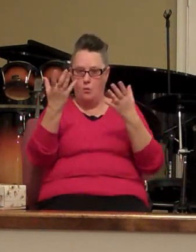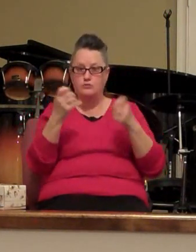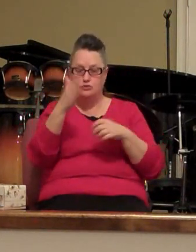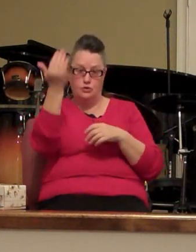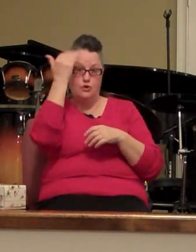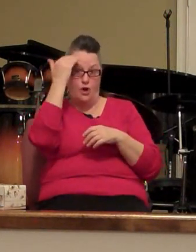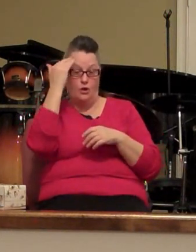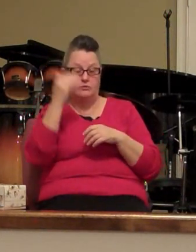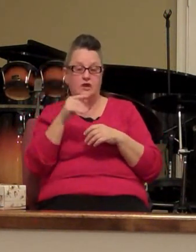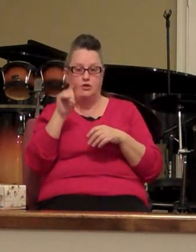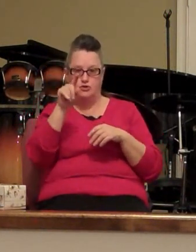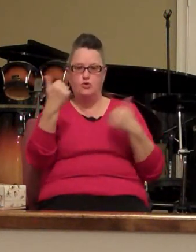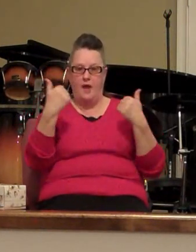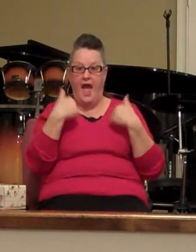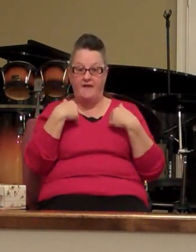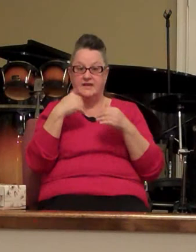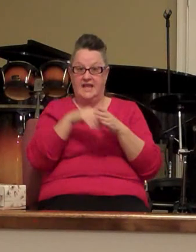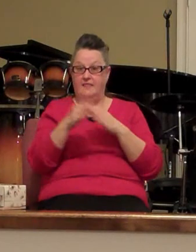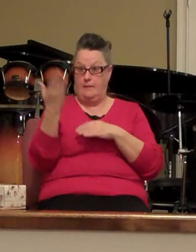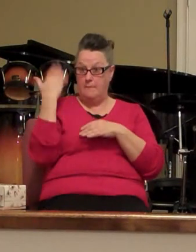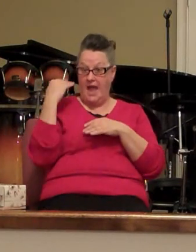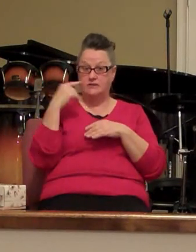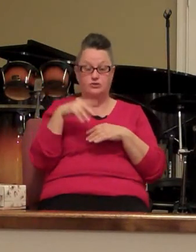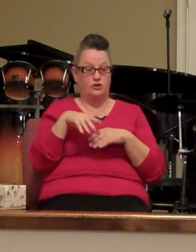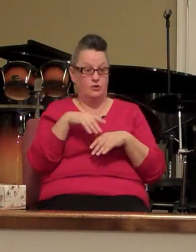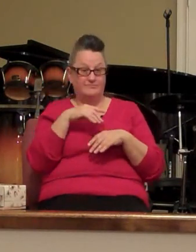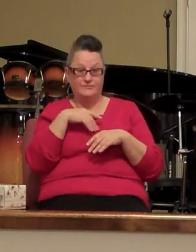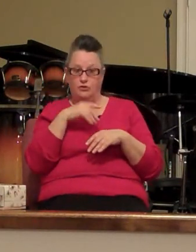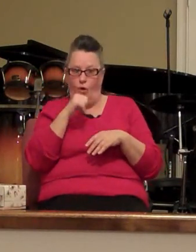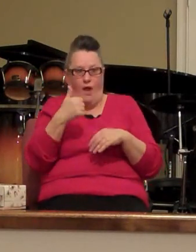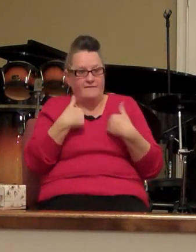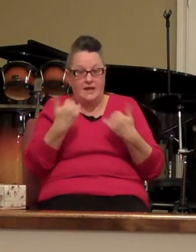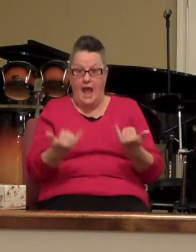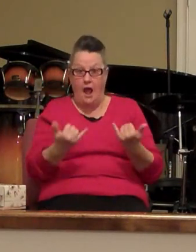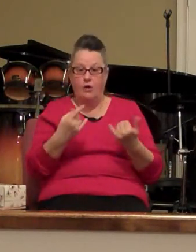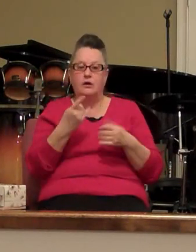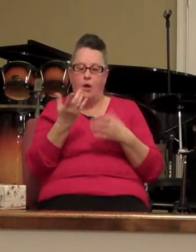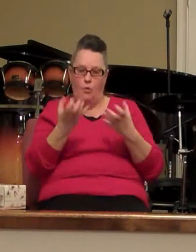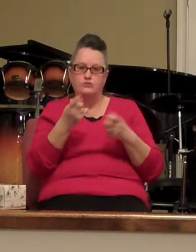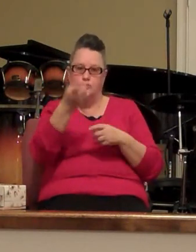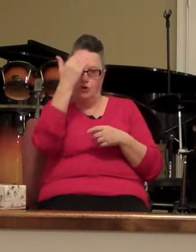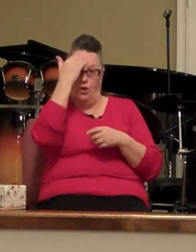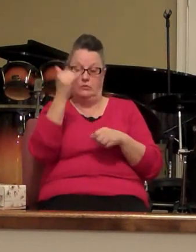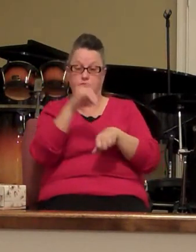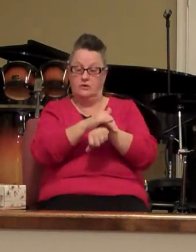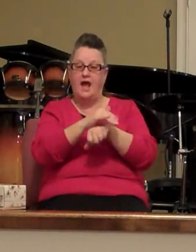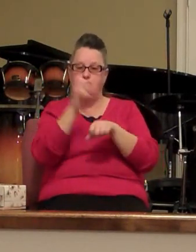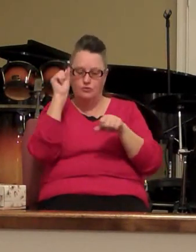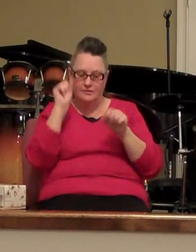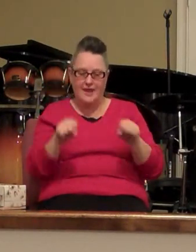that you had it in the past and you no longer have it I want you to know tonight you can find that hope